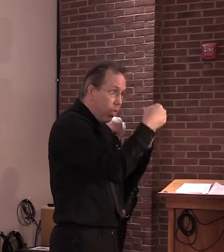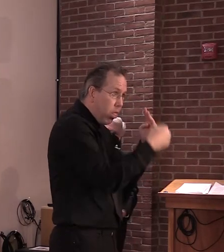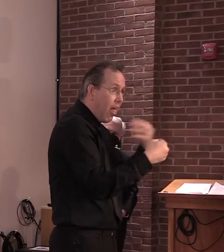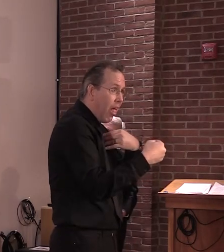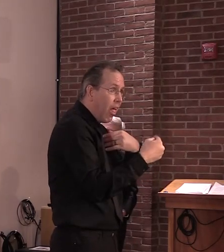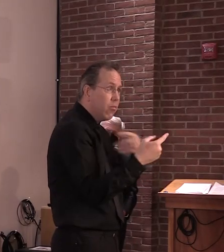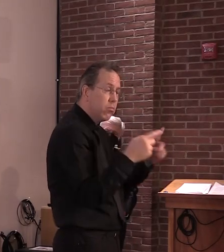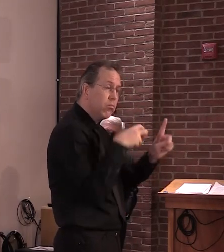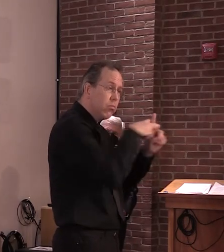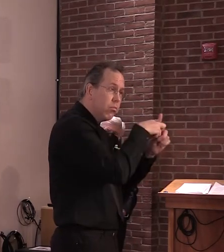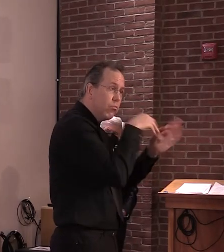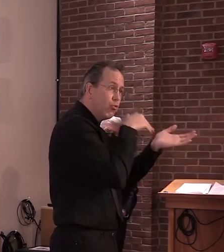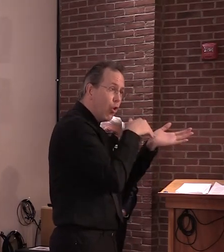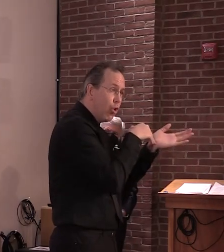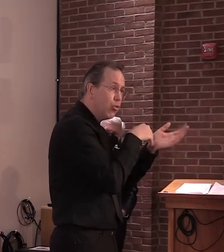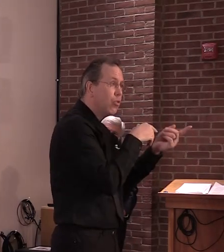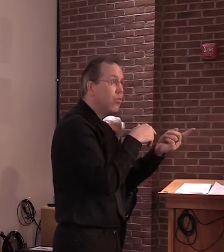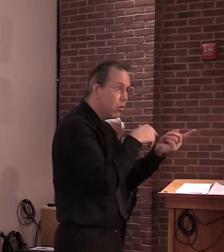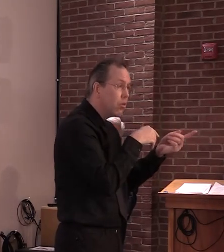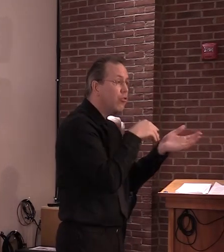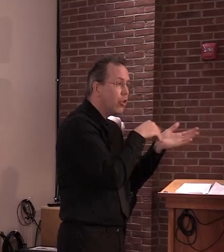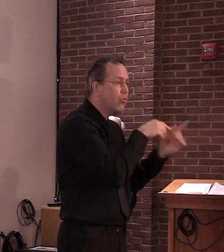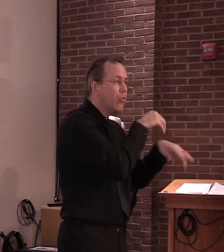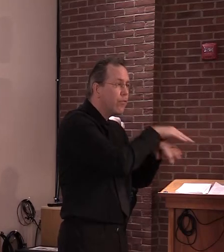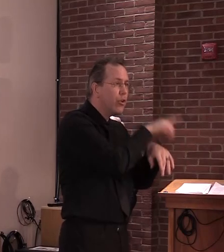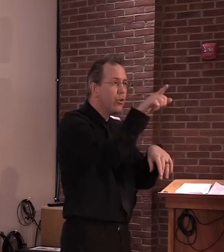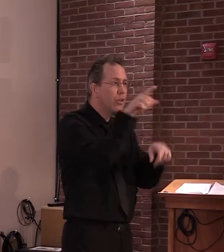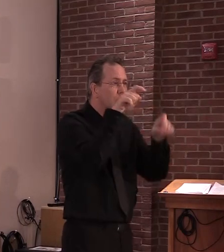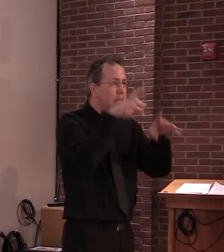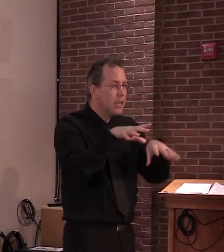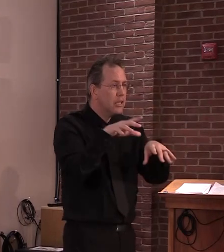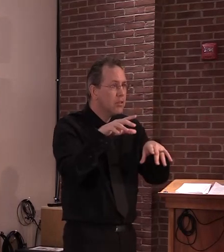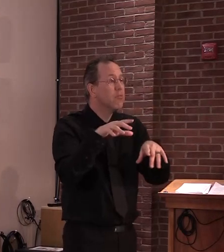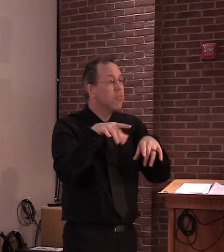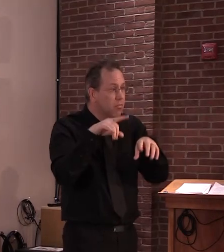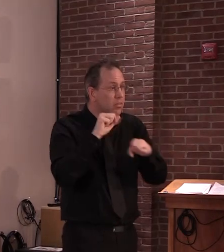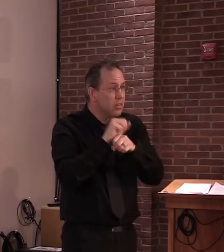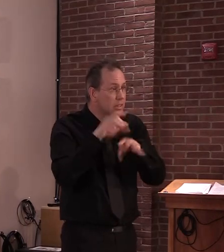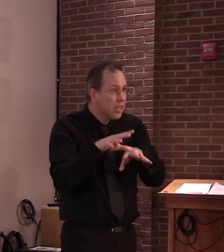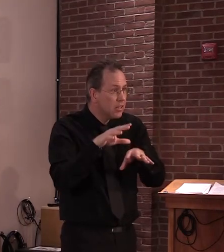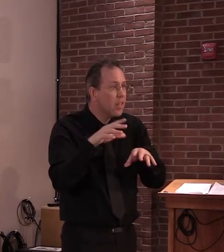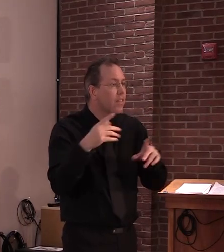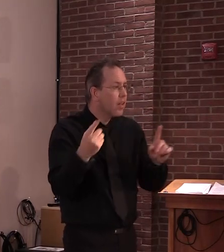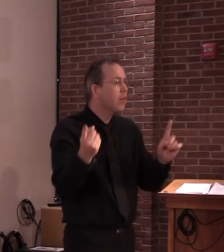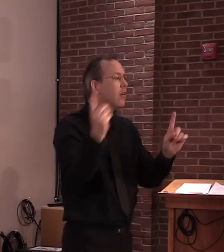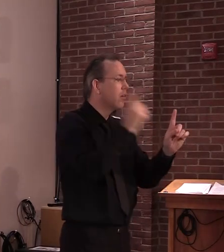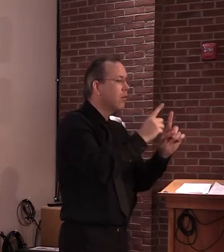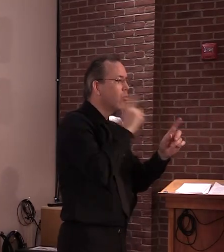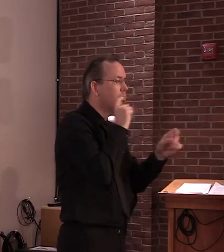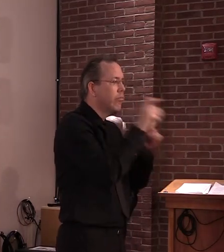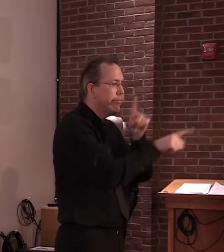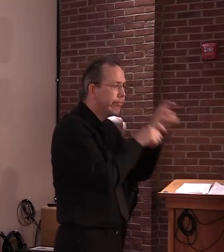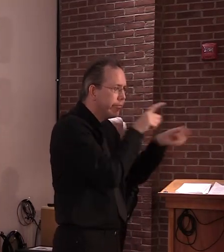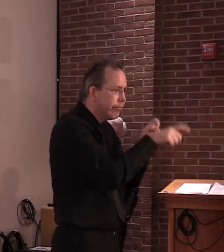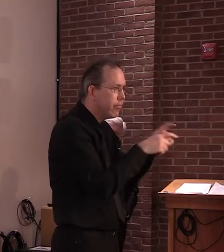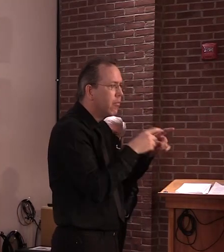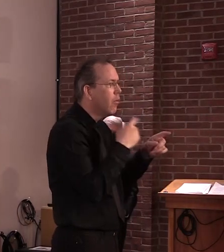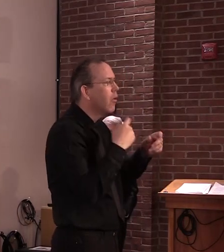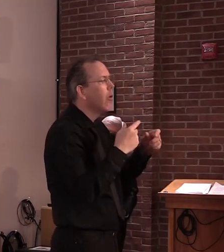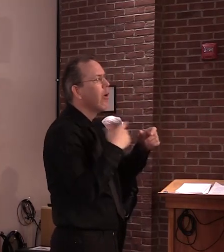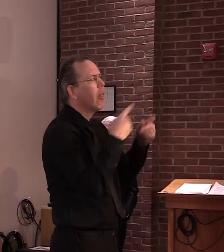information regarding your town than in this kind of setting that we were just describing. But I understand where you're coming from.